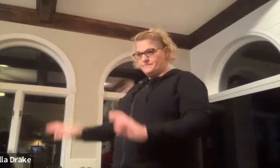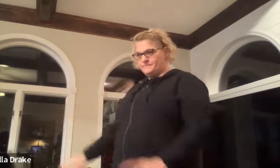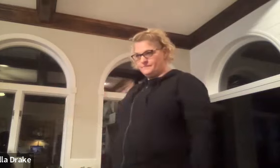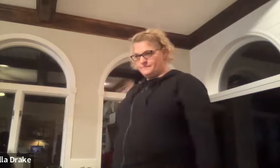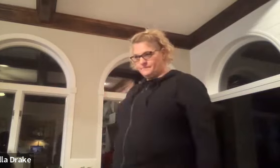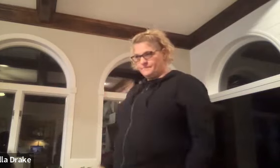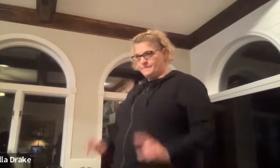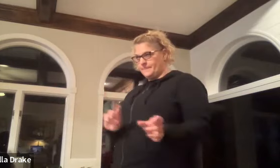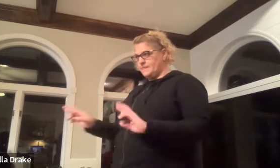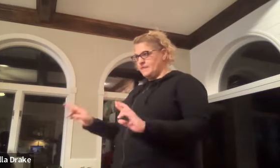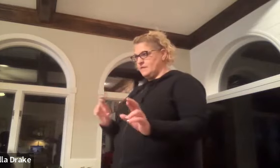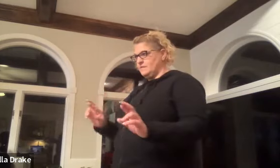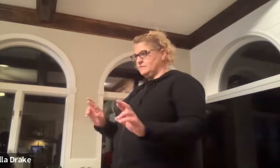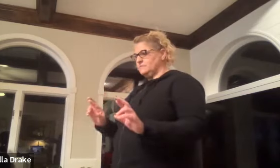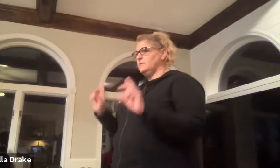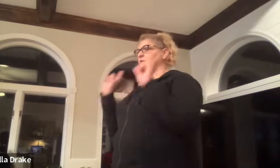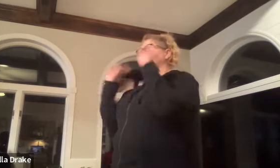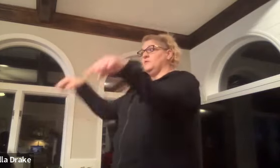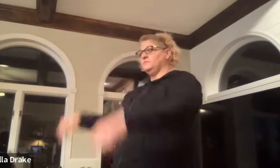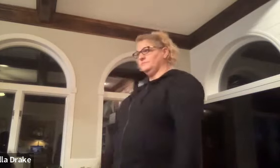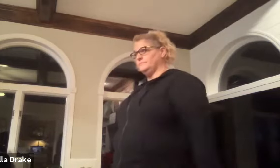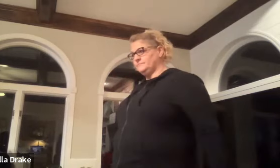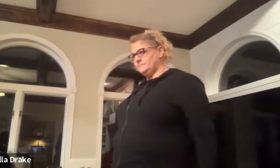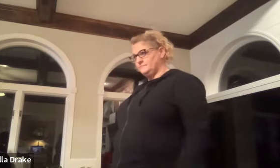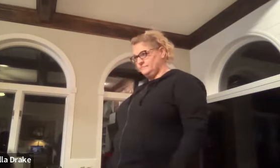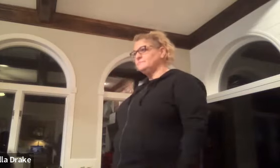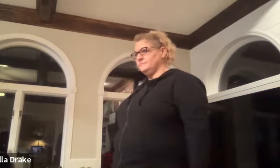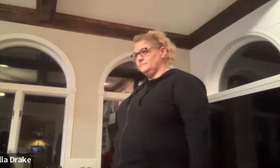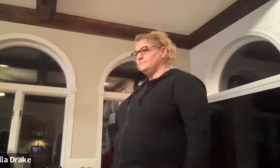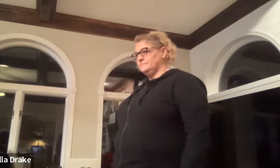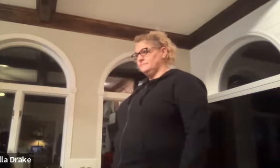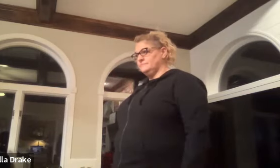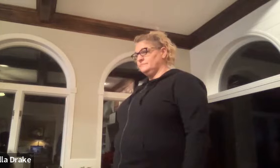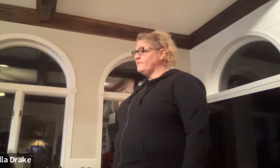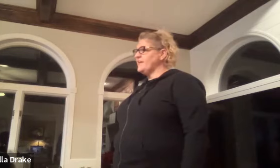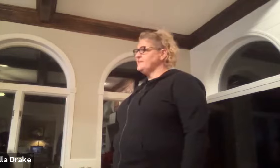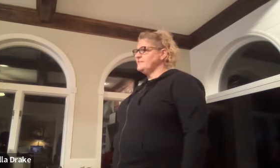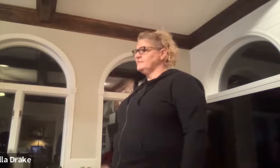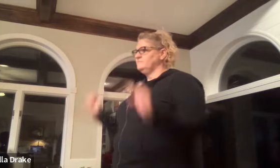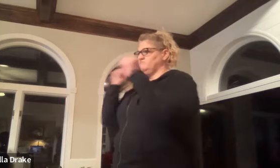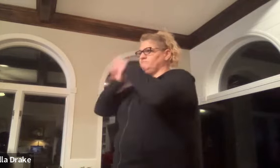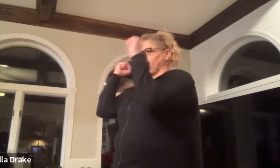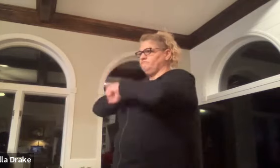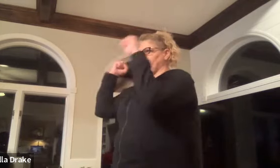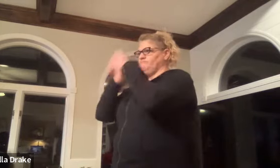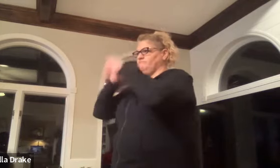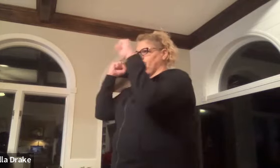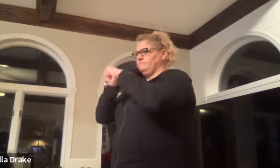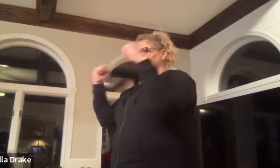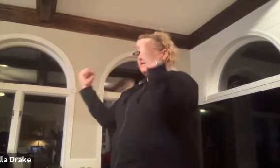get what is to go r go resting fighting fight yeah for church like